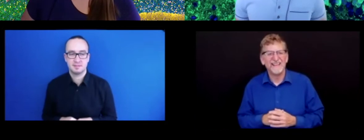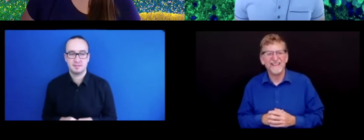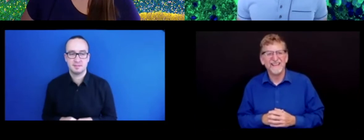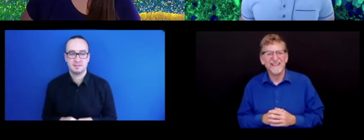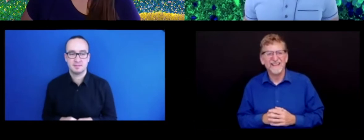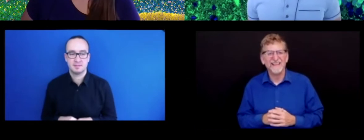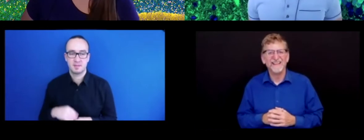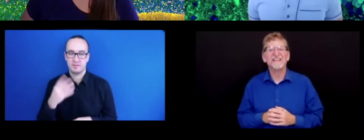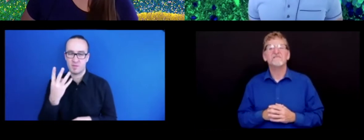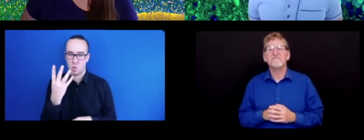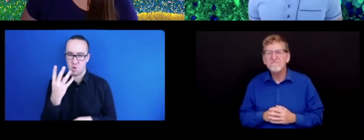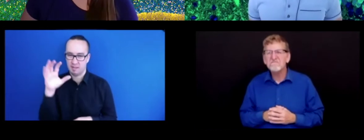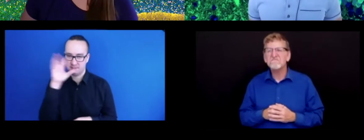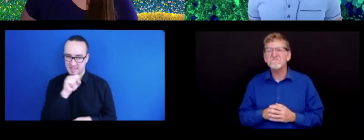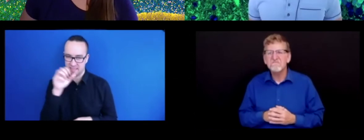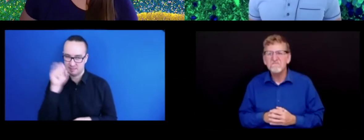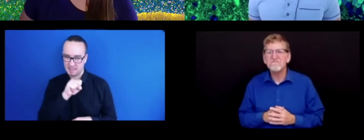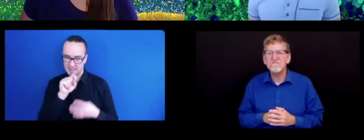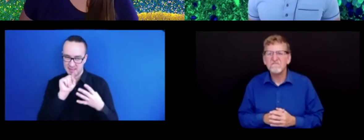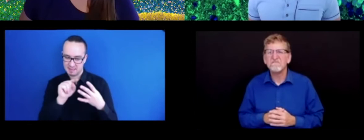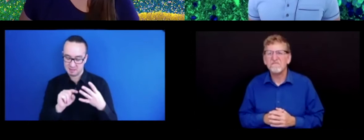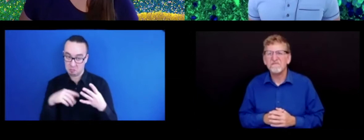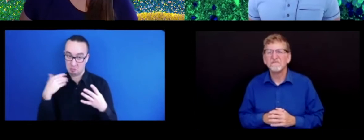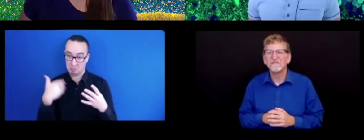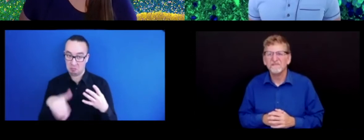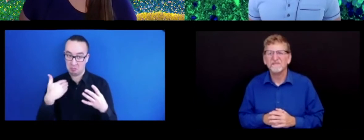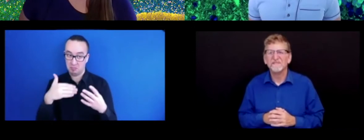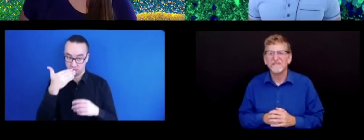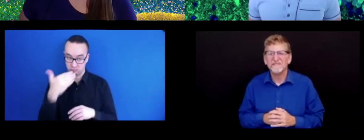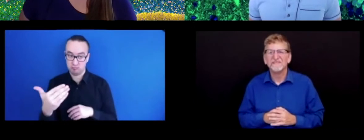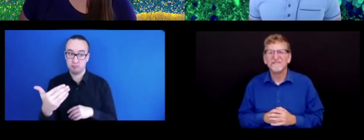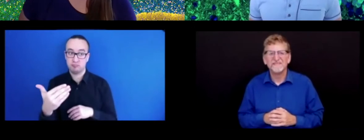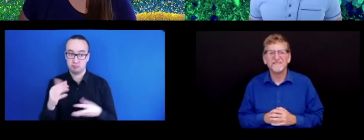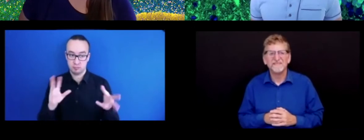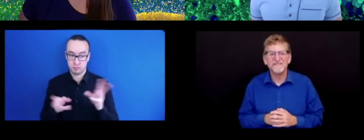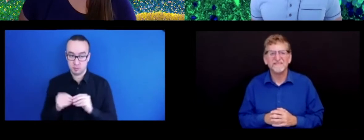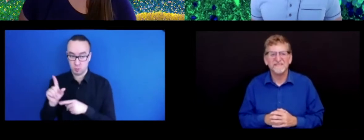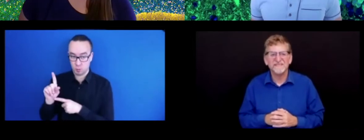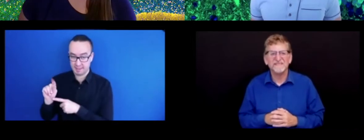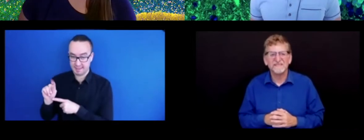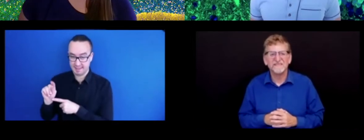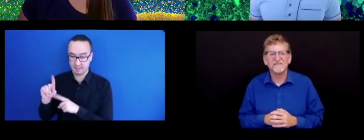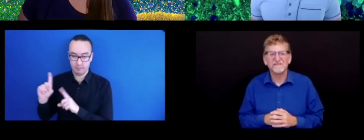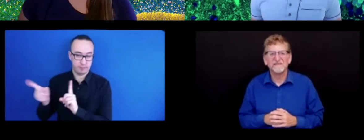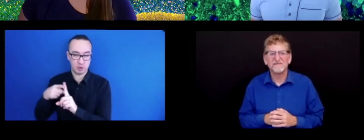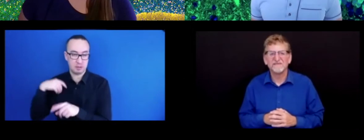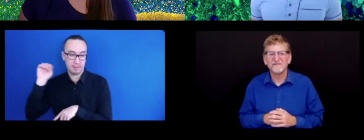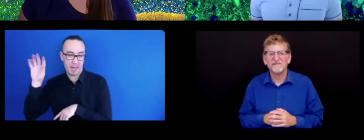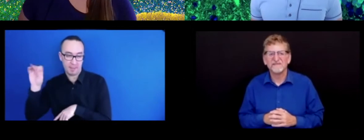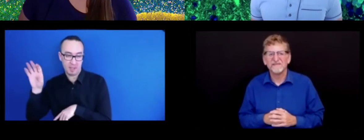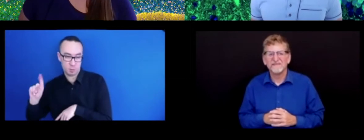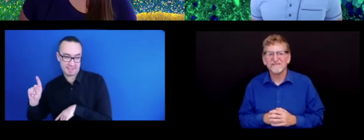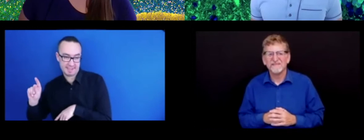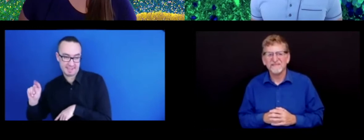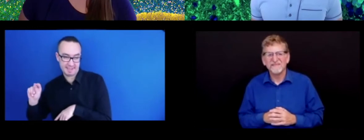You missed four words. Okay. Which is pretty good. So I read 20 words in the first round. And you got